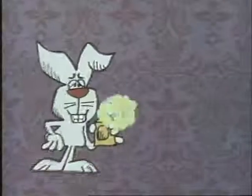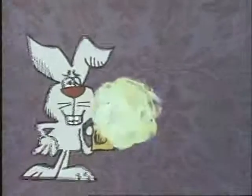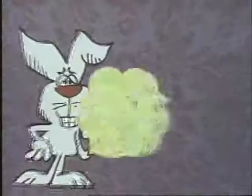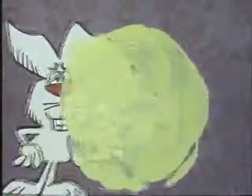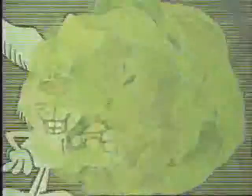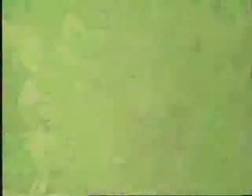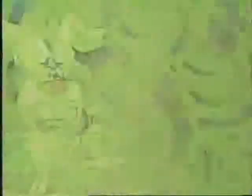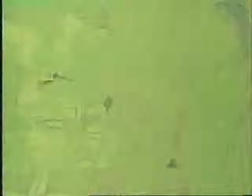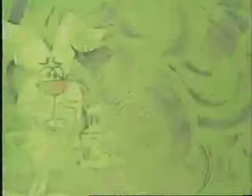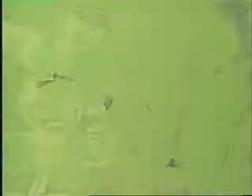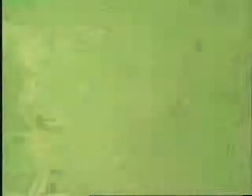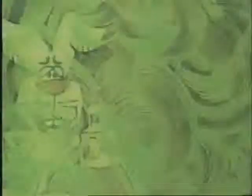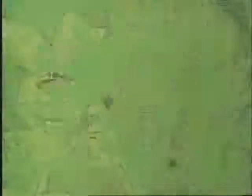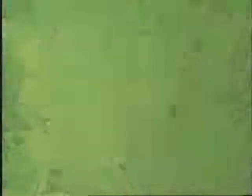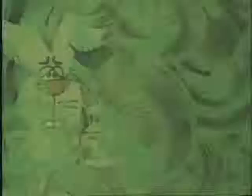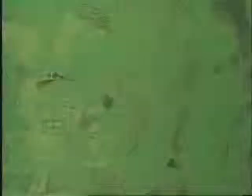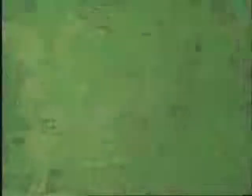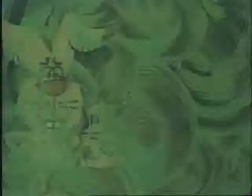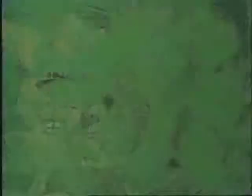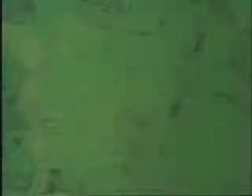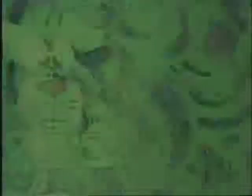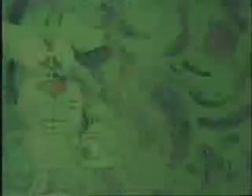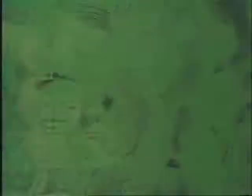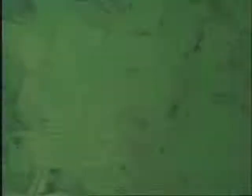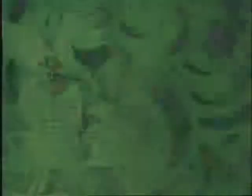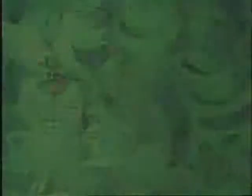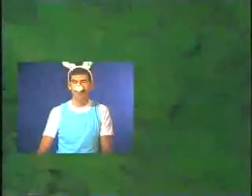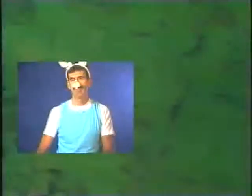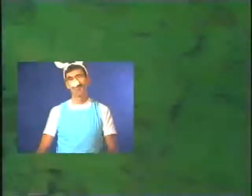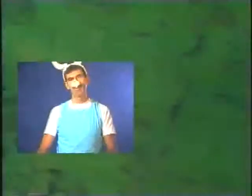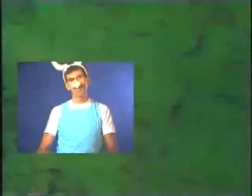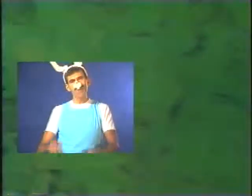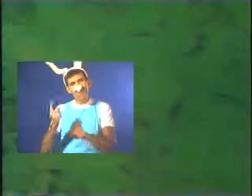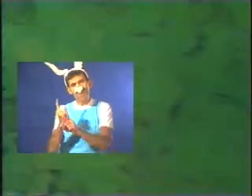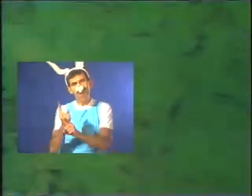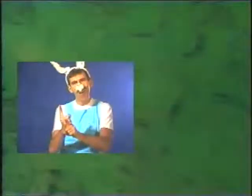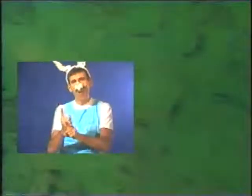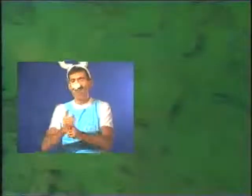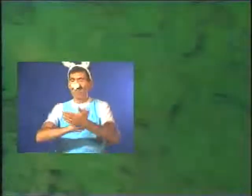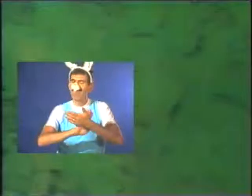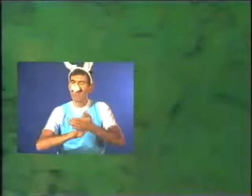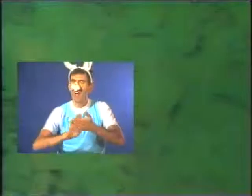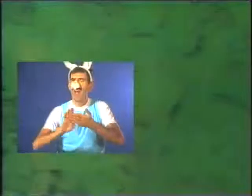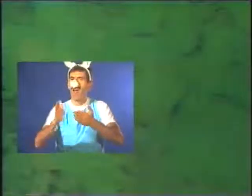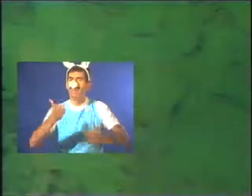Stinks. Stinks. Stinks. Stinks. Stinks. Stinks. Isn't that nice?